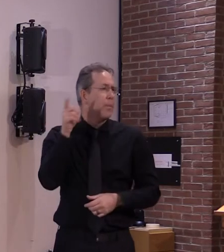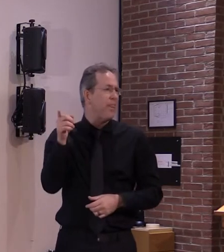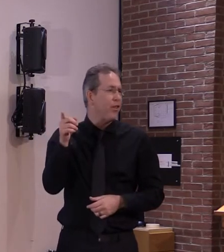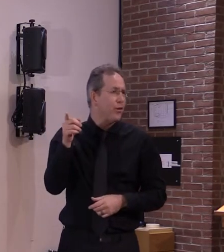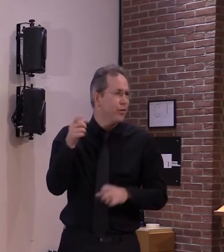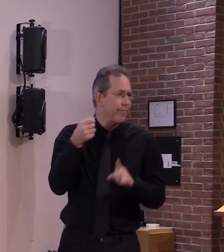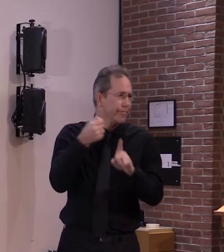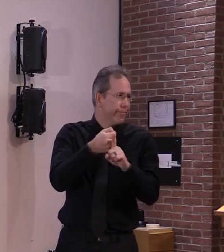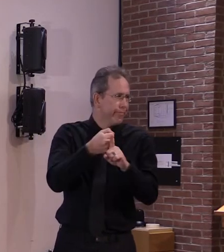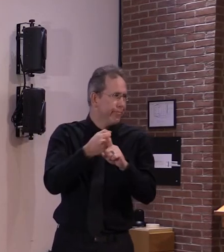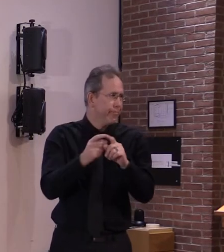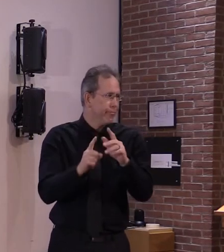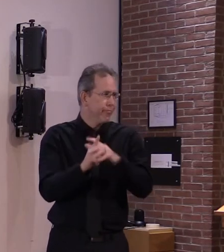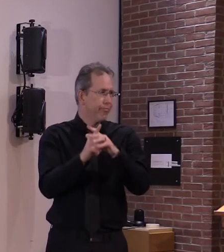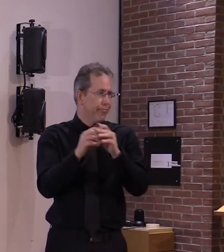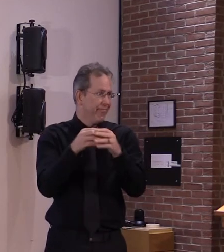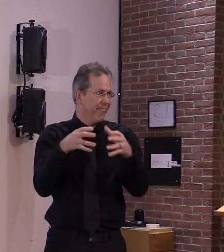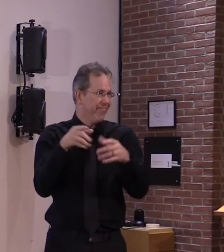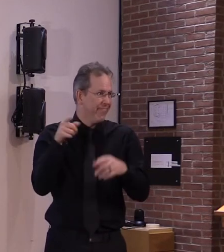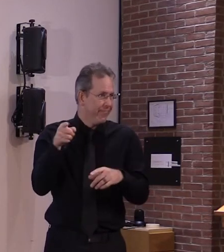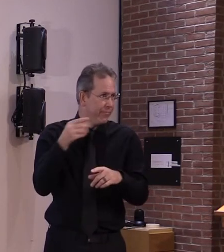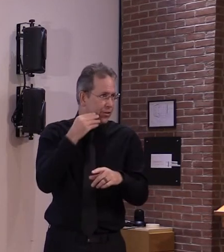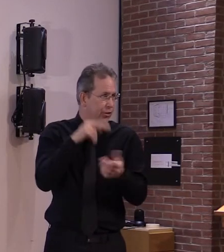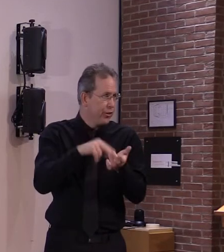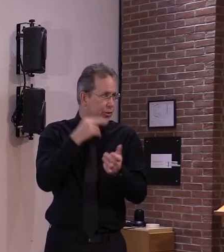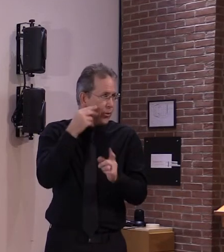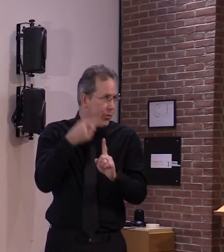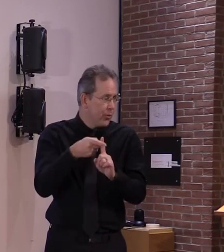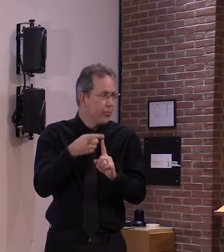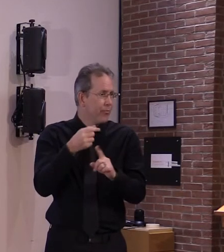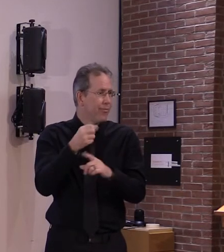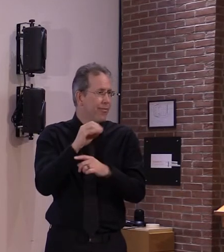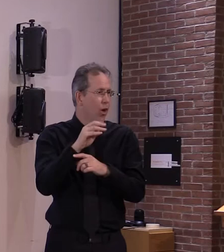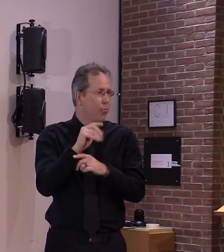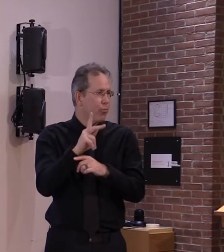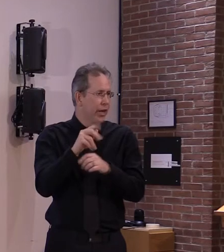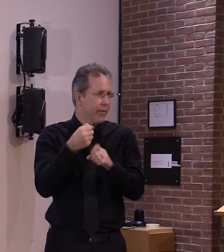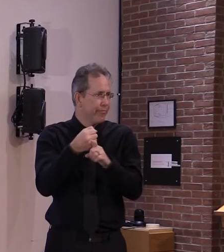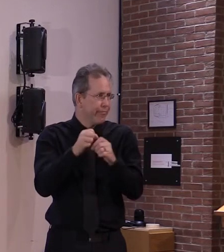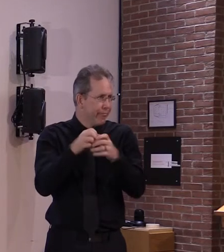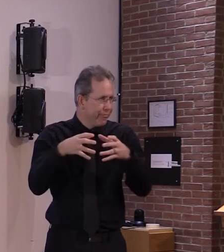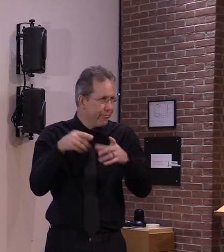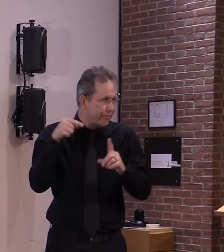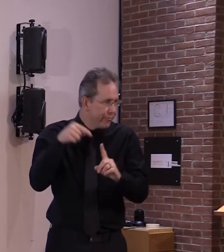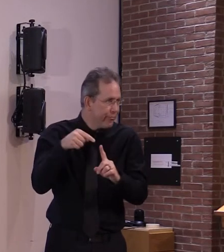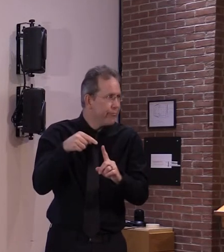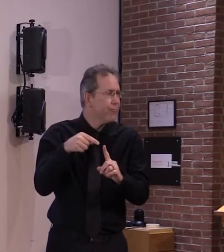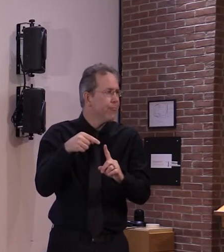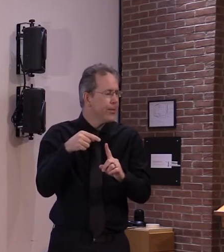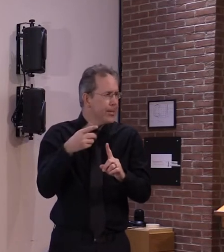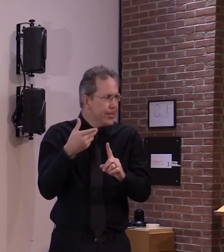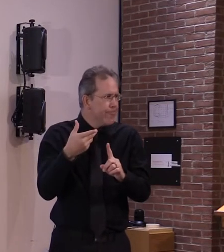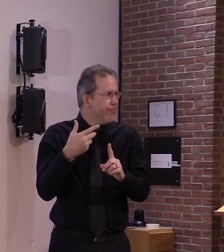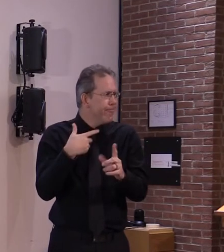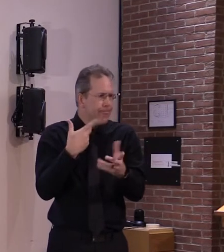it's a not an open and closed book it takes a long time um